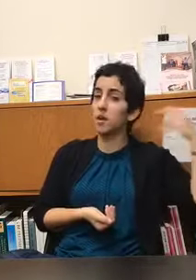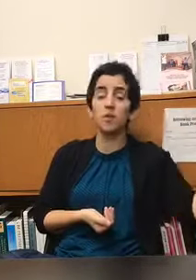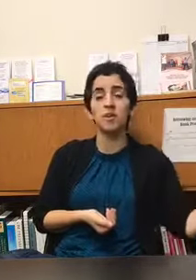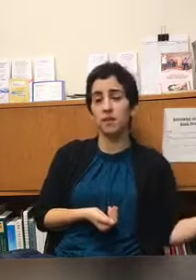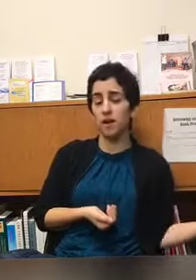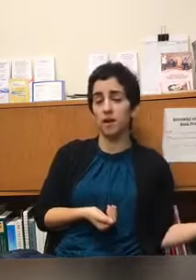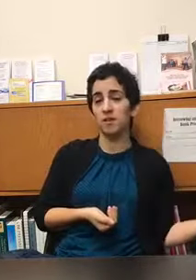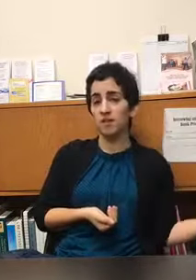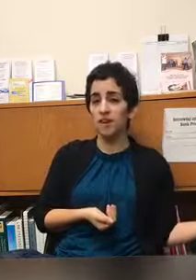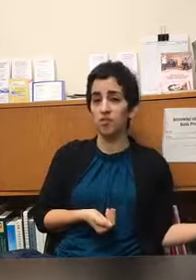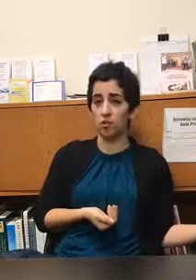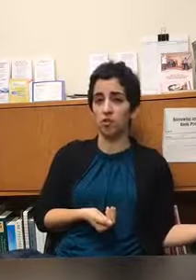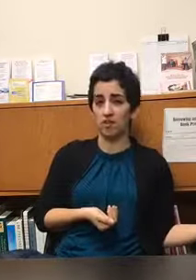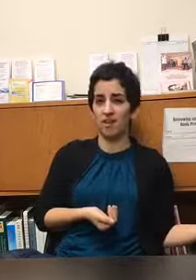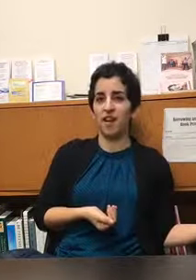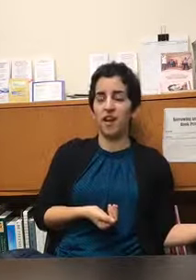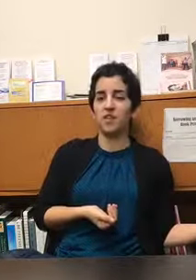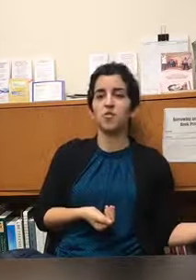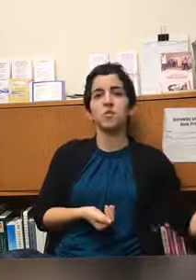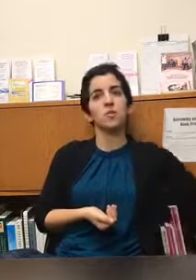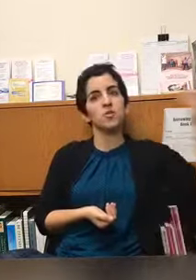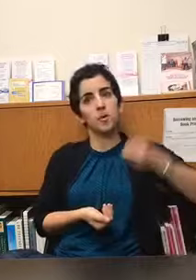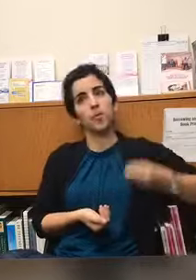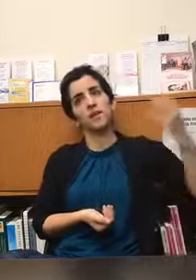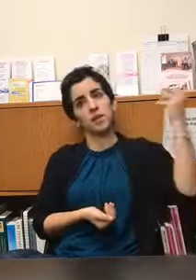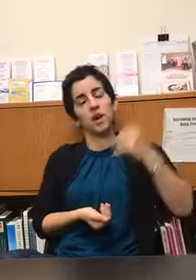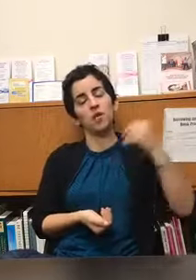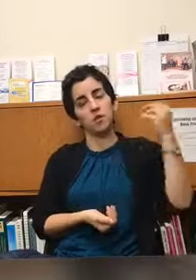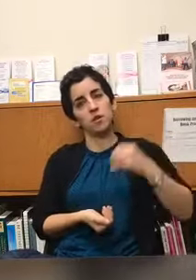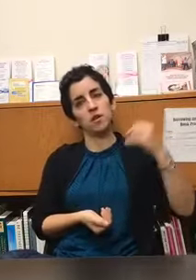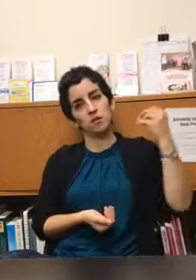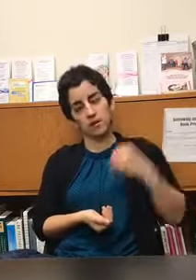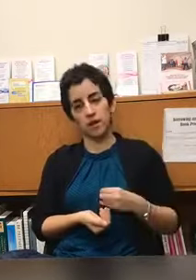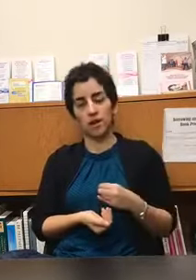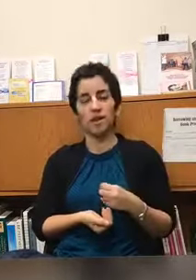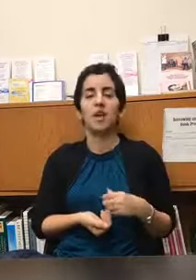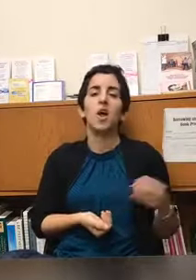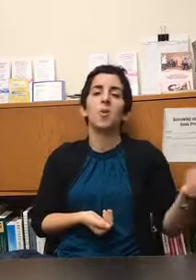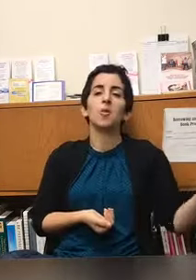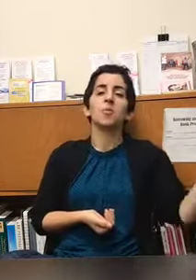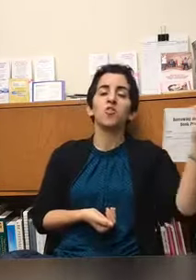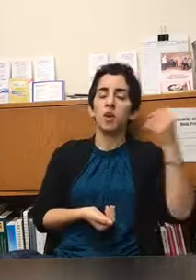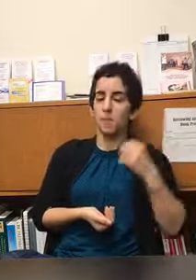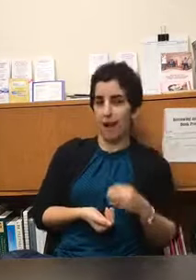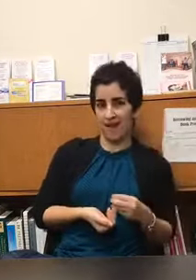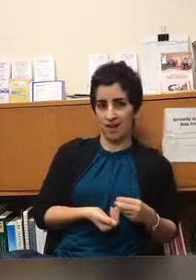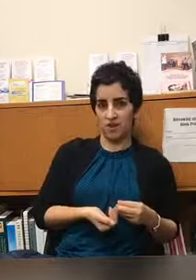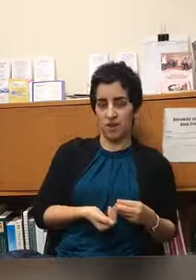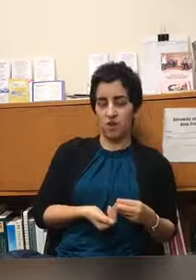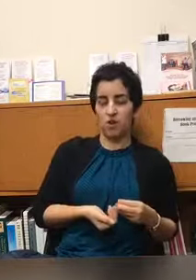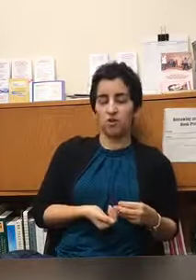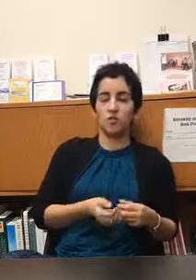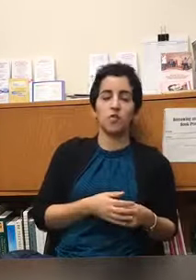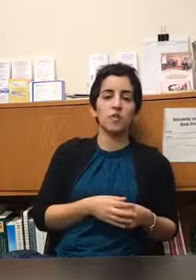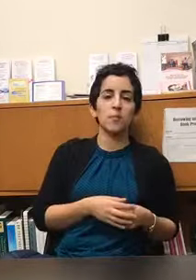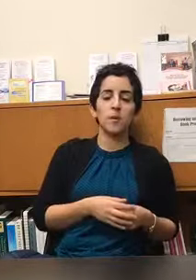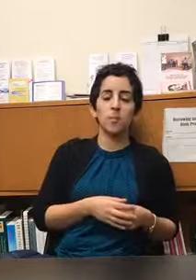we disconnect it's natural and so it doesn't mean you have to be present every single second but it means you can come back so for some people